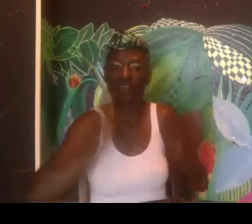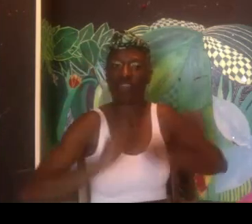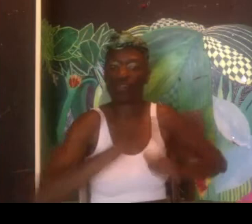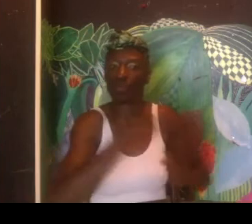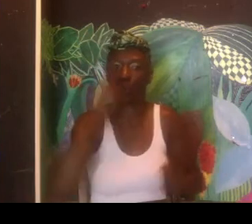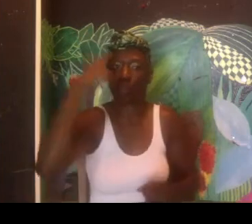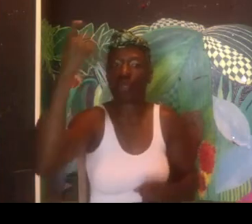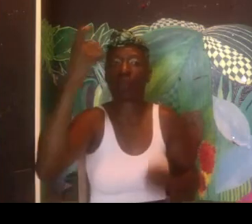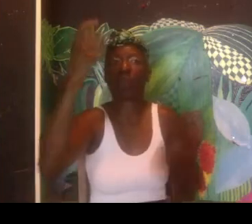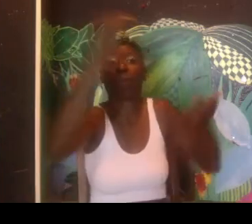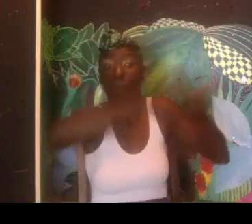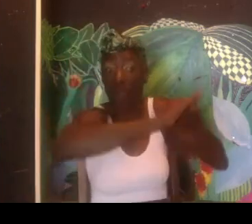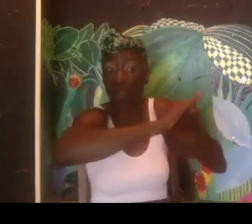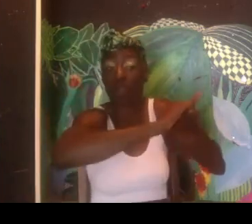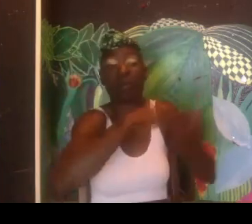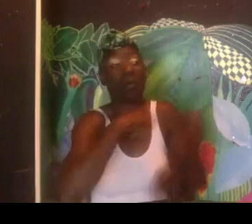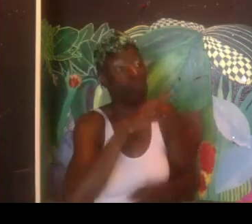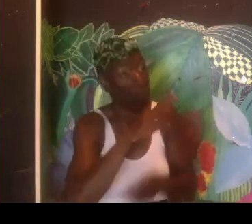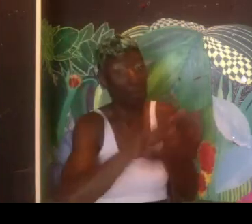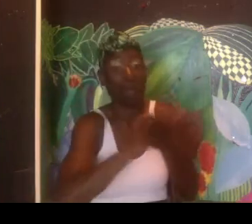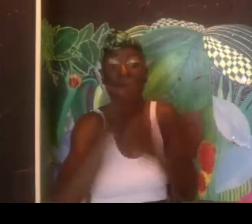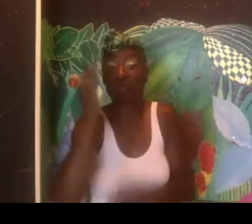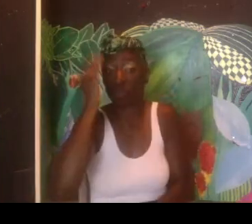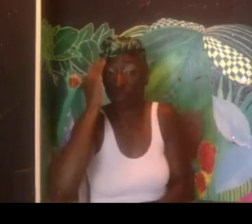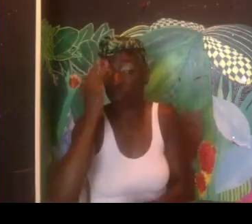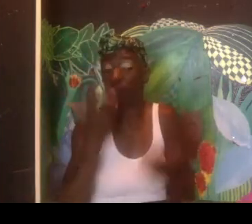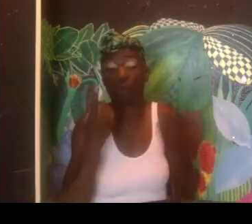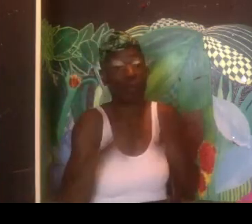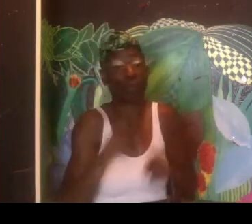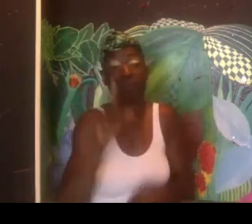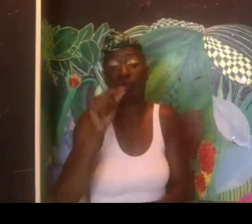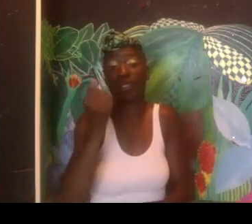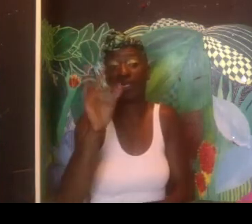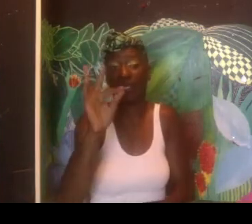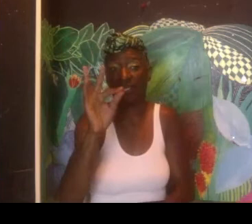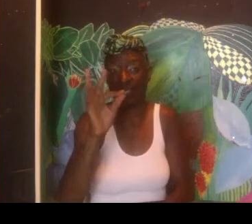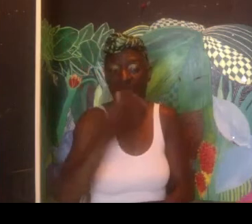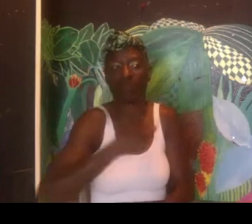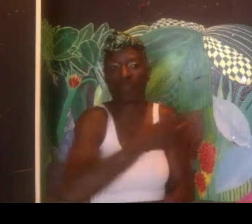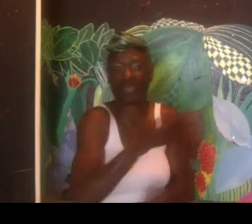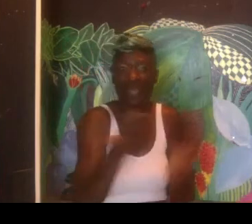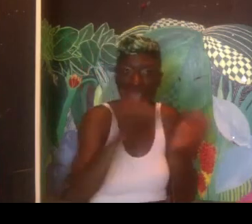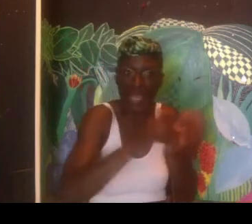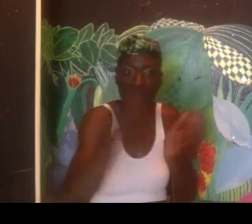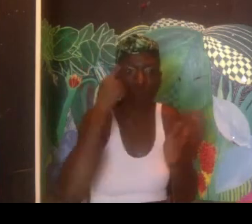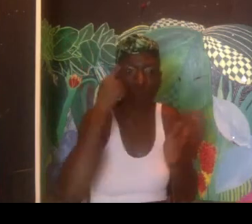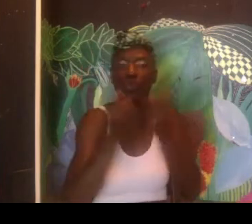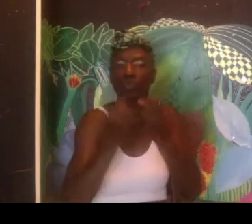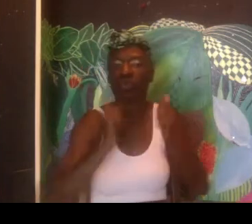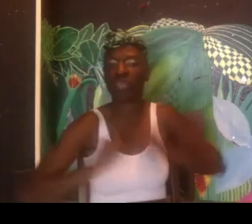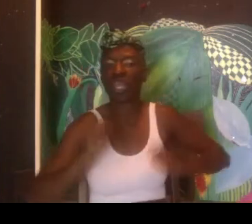individual themselves. And they wanted to hire, like, I mean, their dream was to, you know, have a partnership with a Deaf organization.